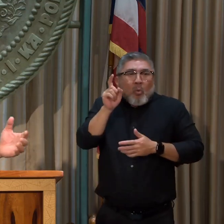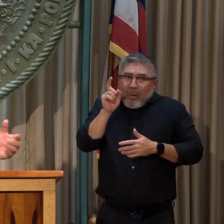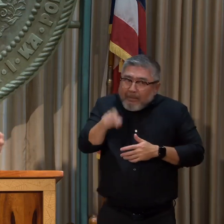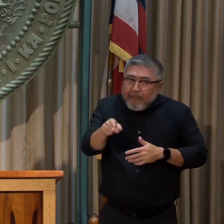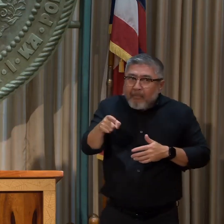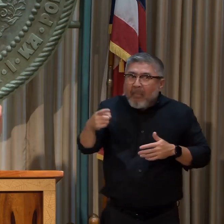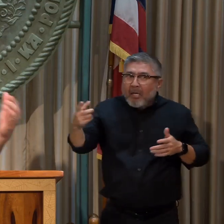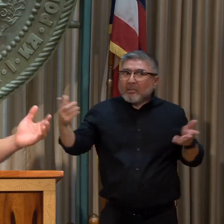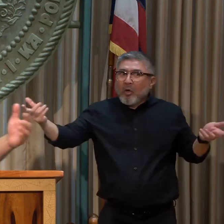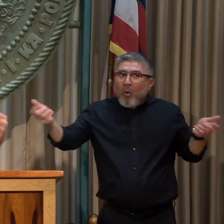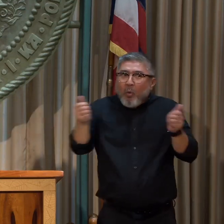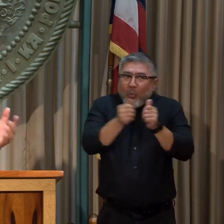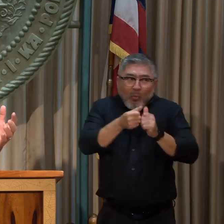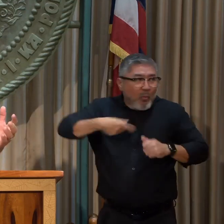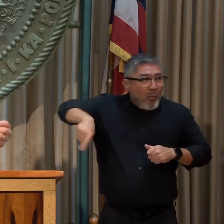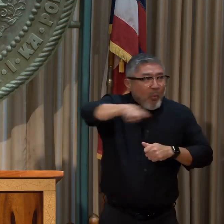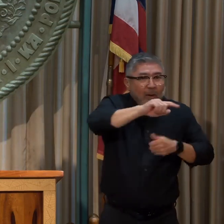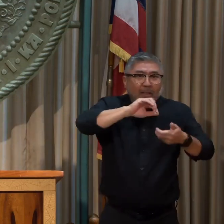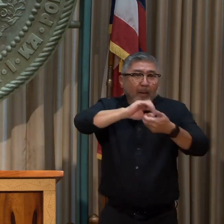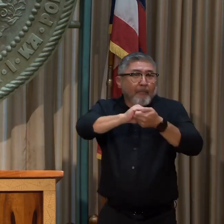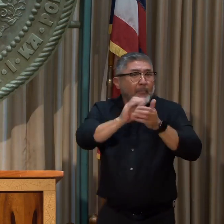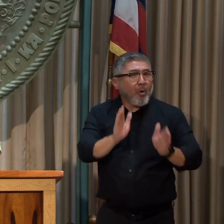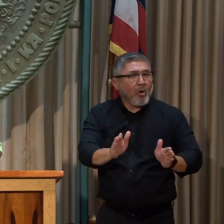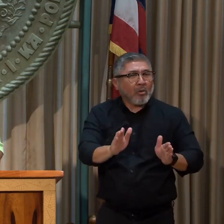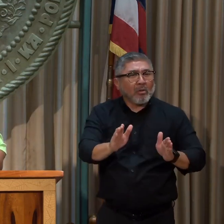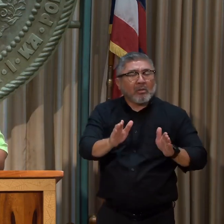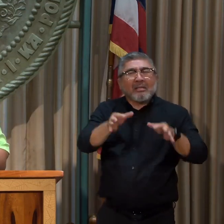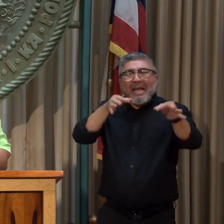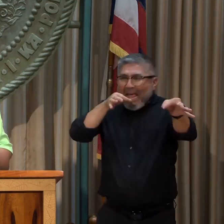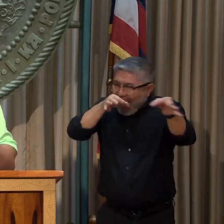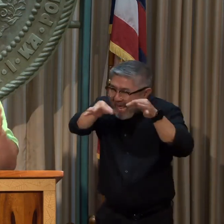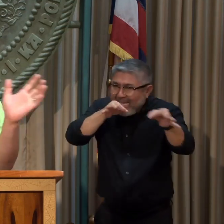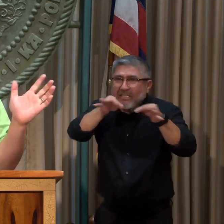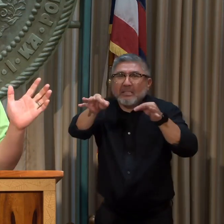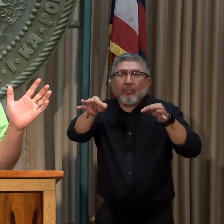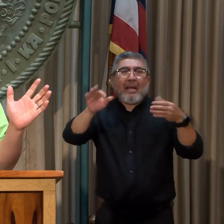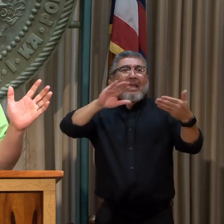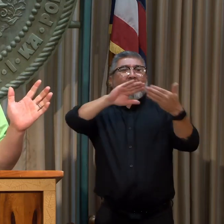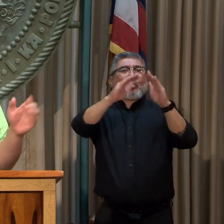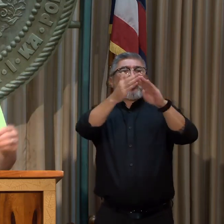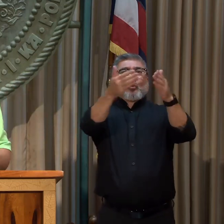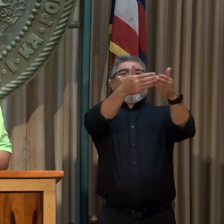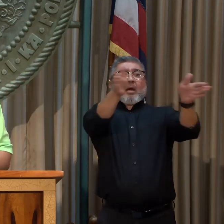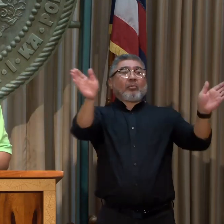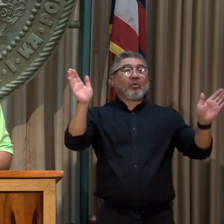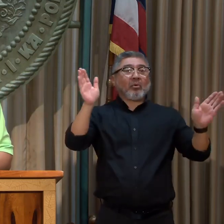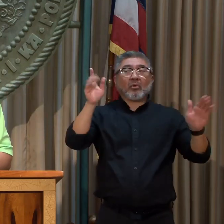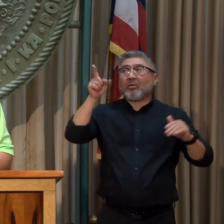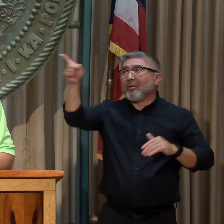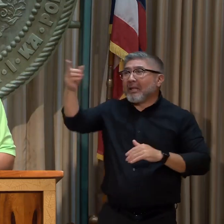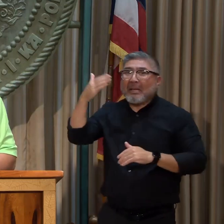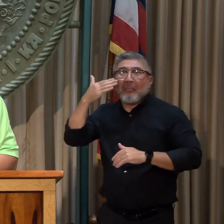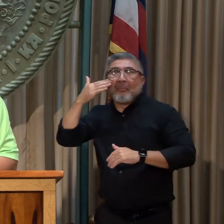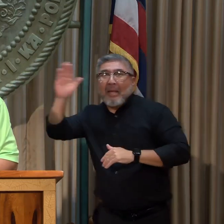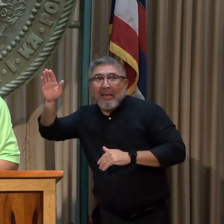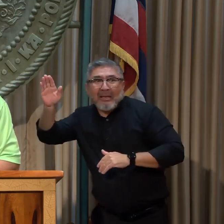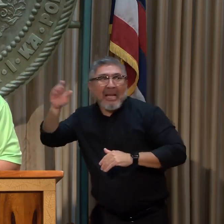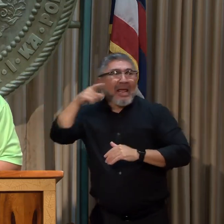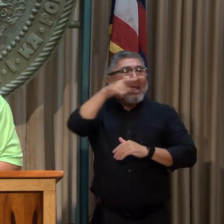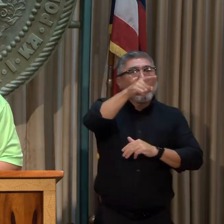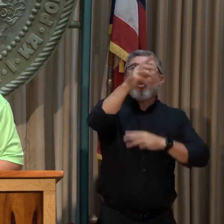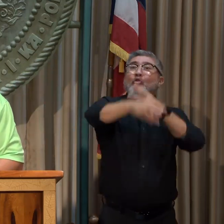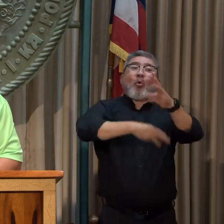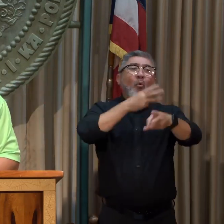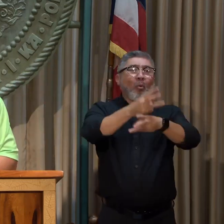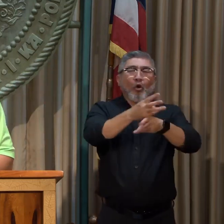will be with us to ensure that we can educate the community. Our communities here, our communities in the mainland, our communities across the world. We're really looking